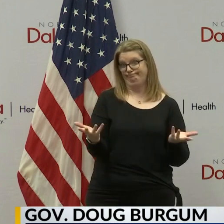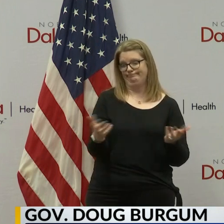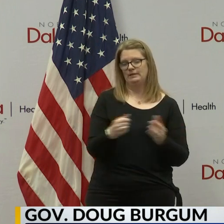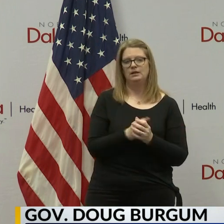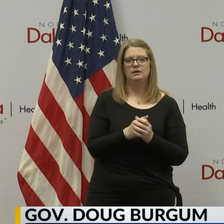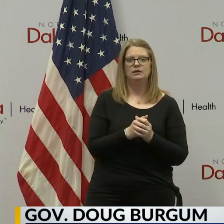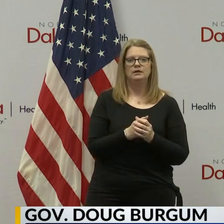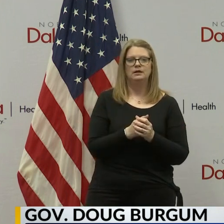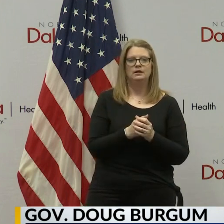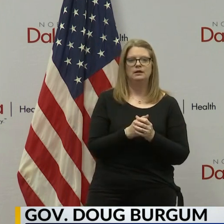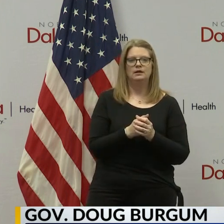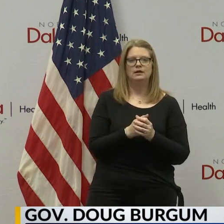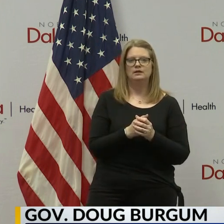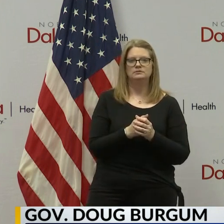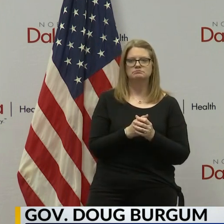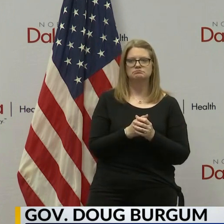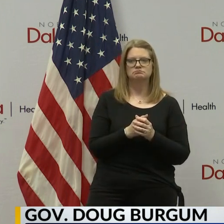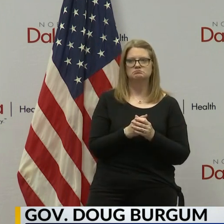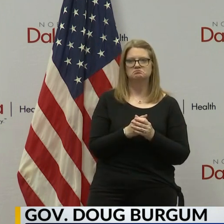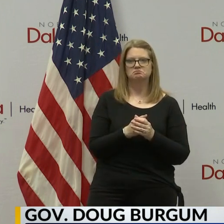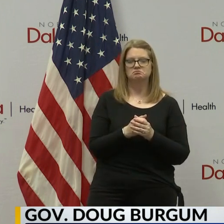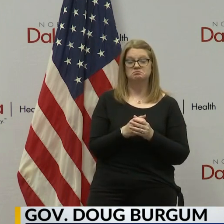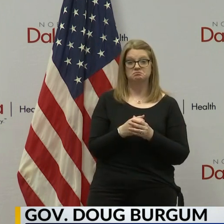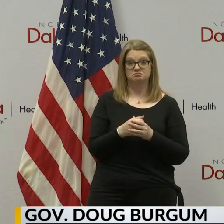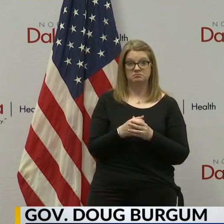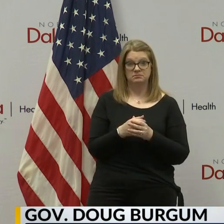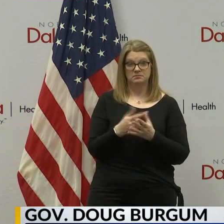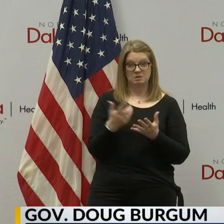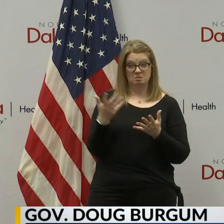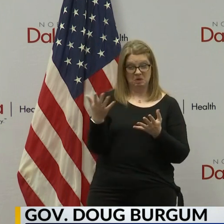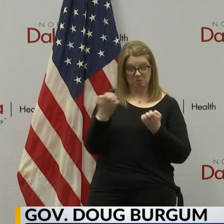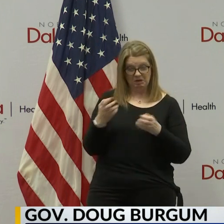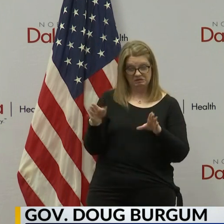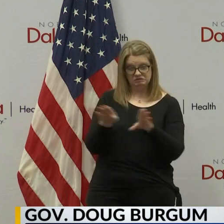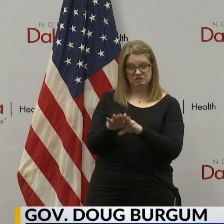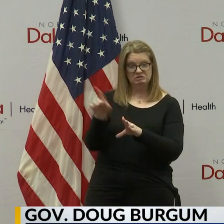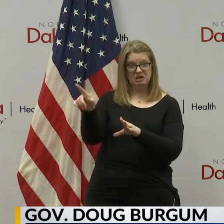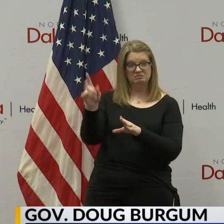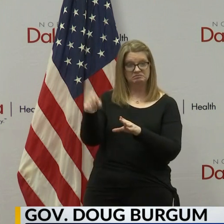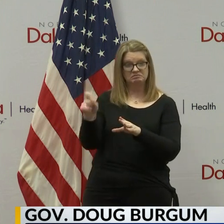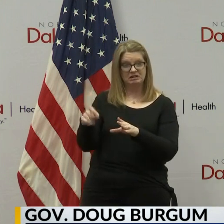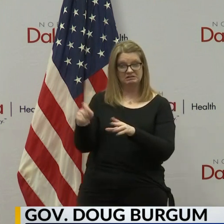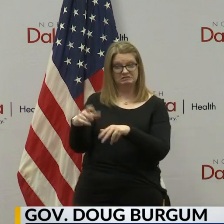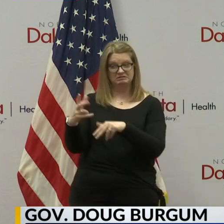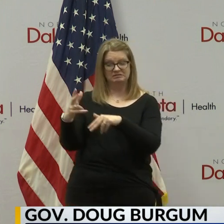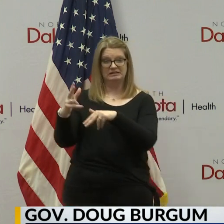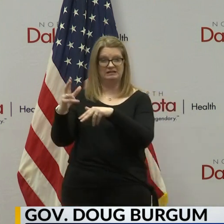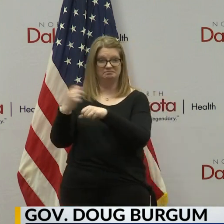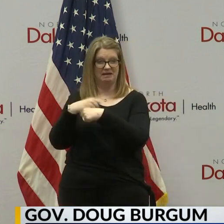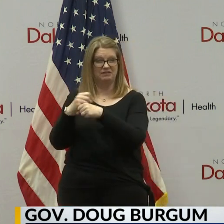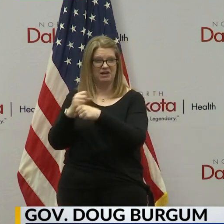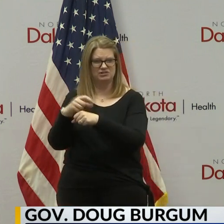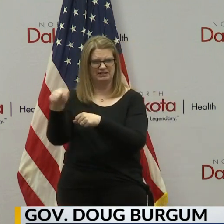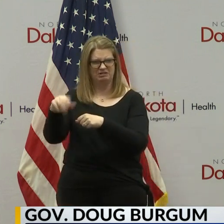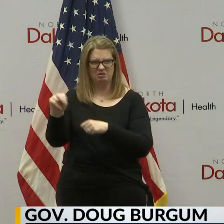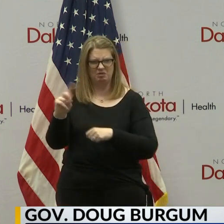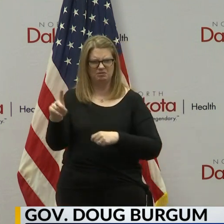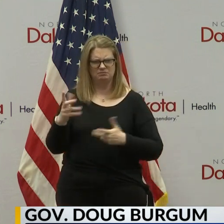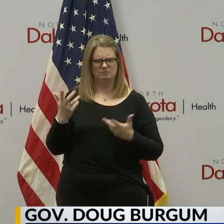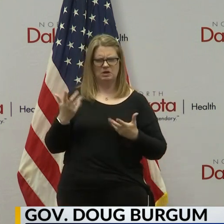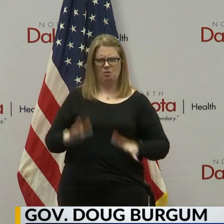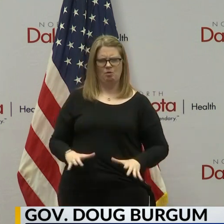But I can tell you by intention, never had any desire to shut down, you know, critical infrastructure in North Dakota,